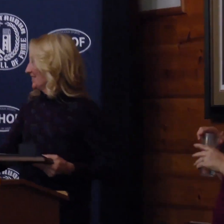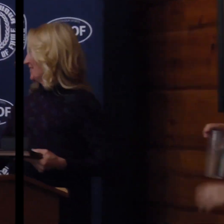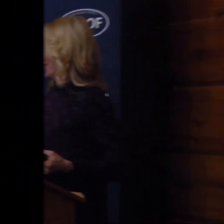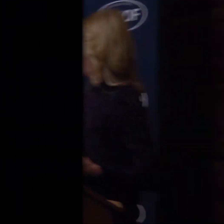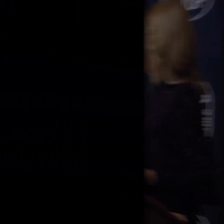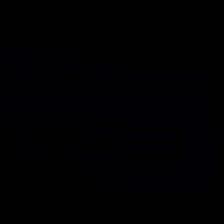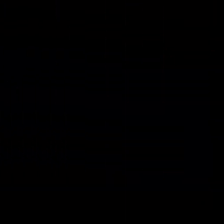Thank you. Thank